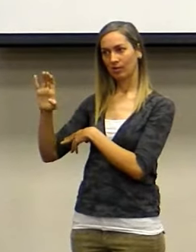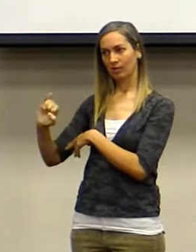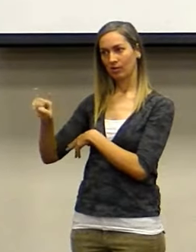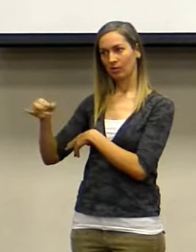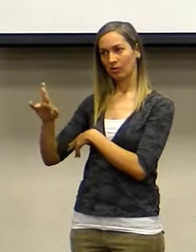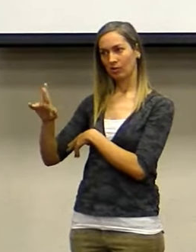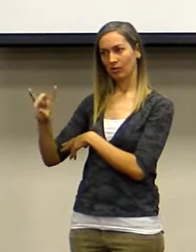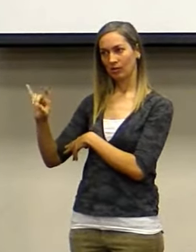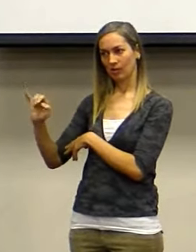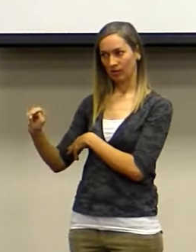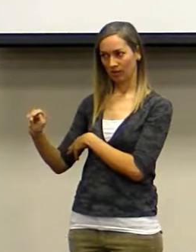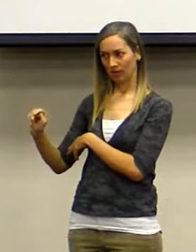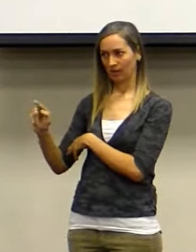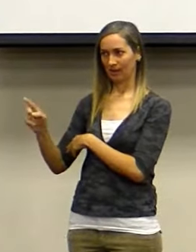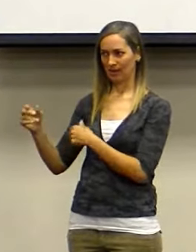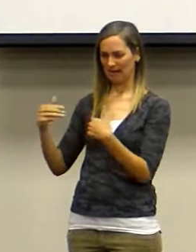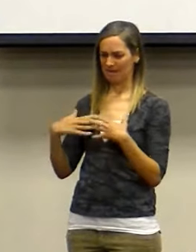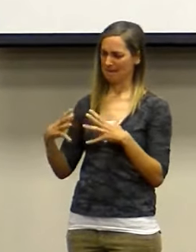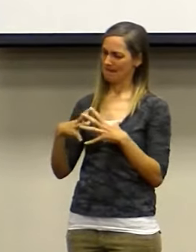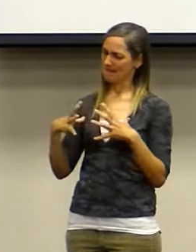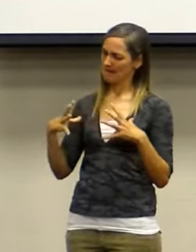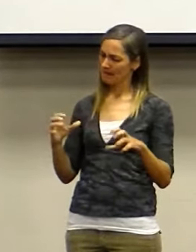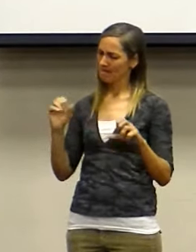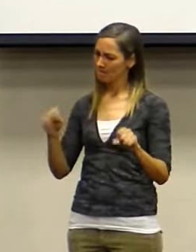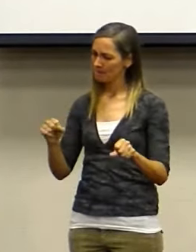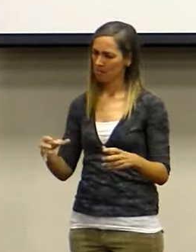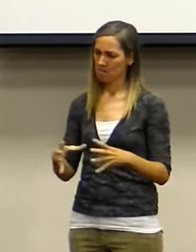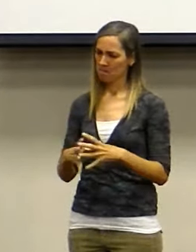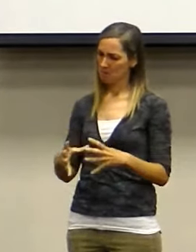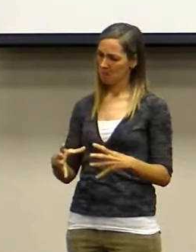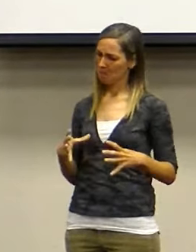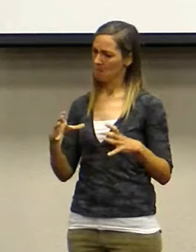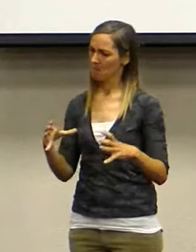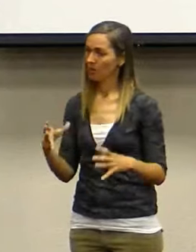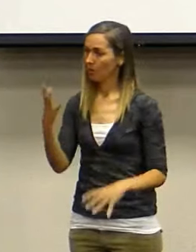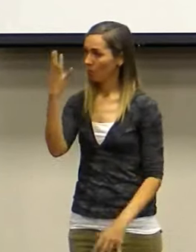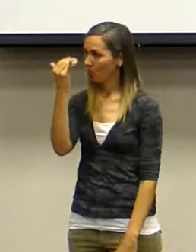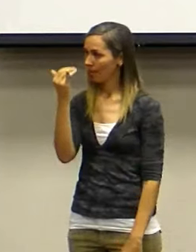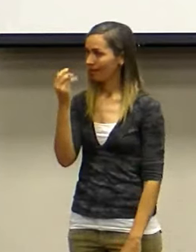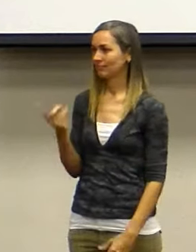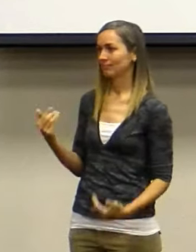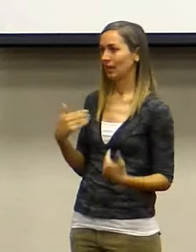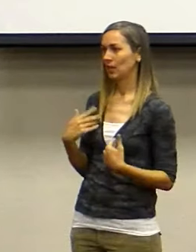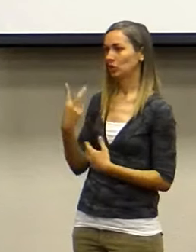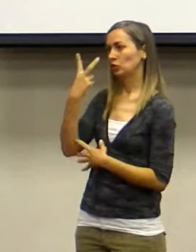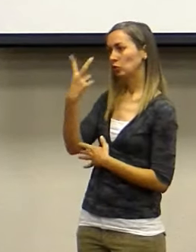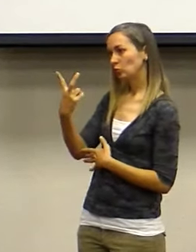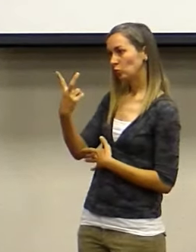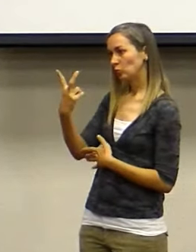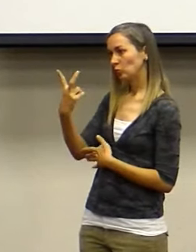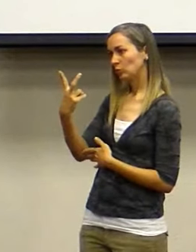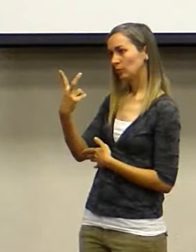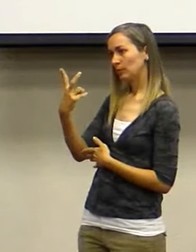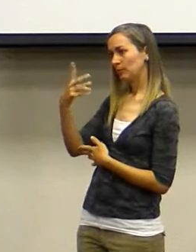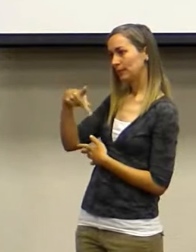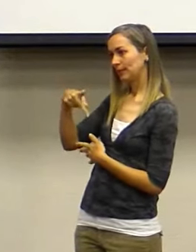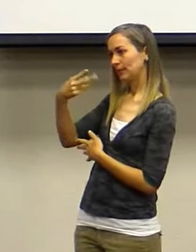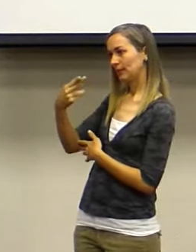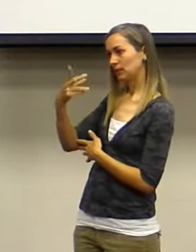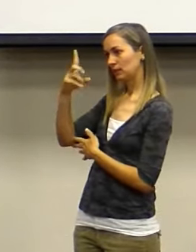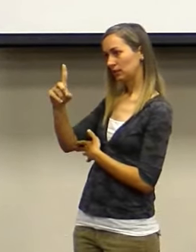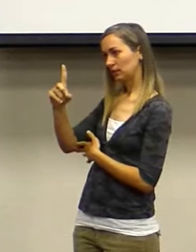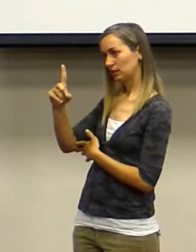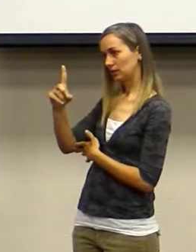man of unusual ability and commitment. Why you say that? Clarence had two PhDs. Clarence, in